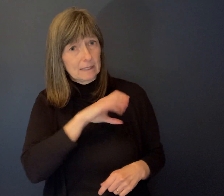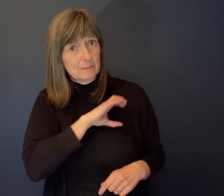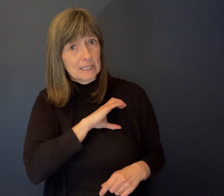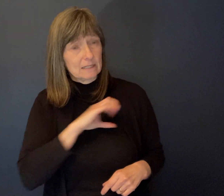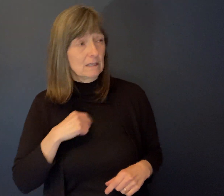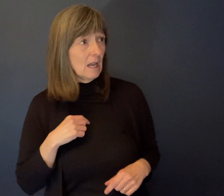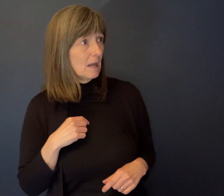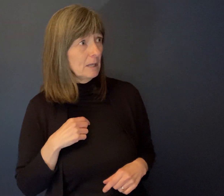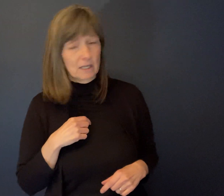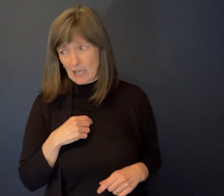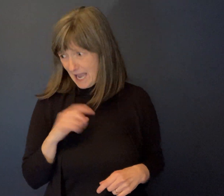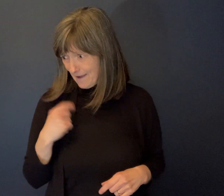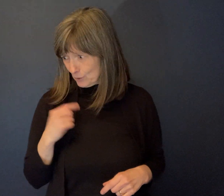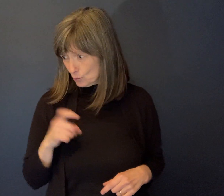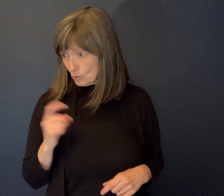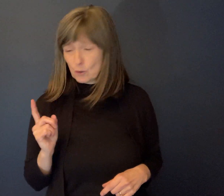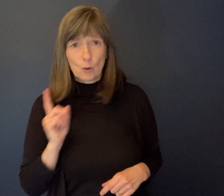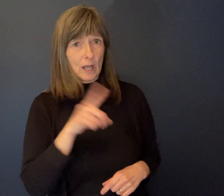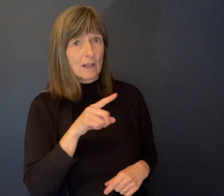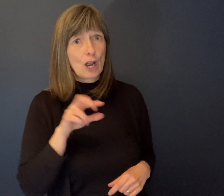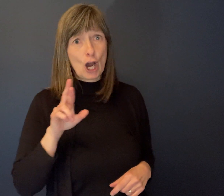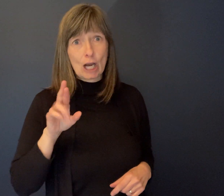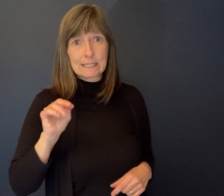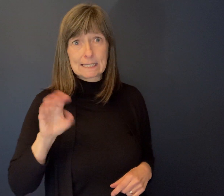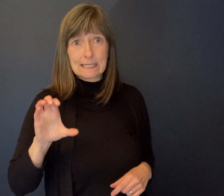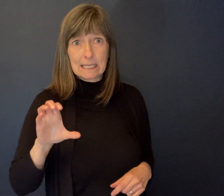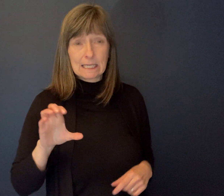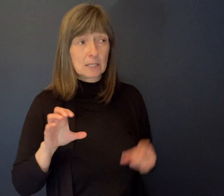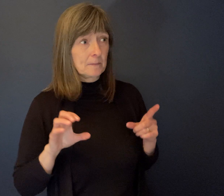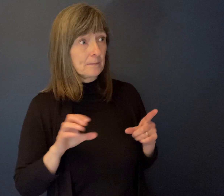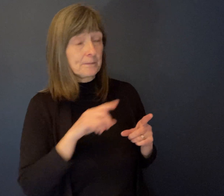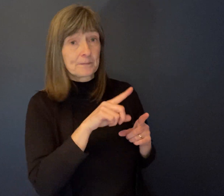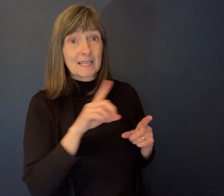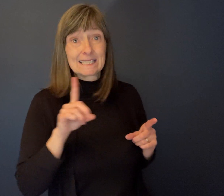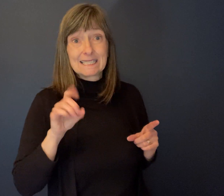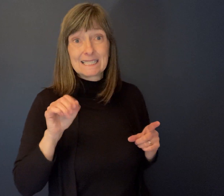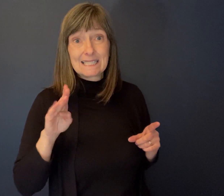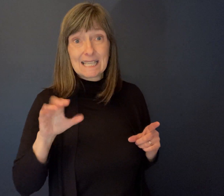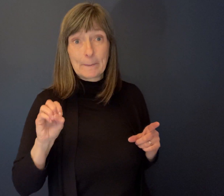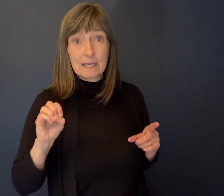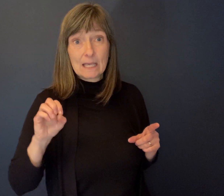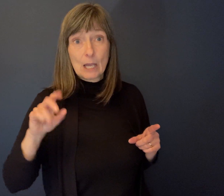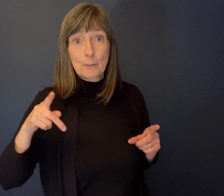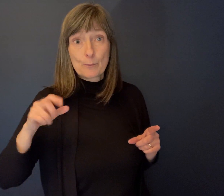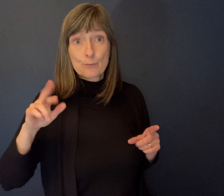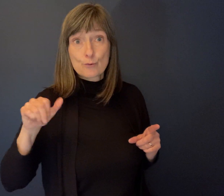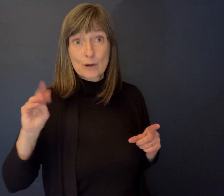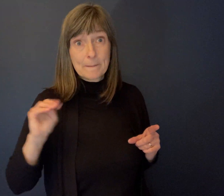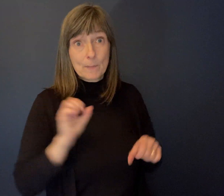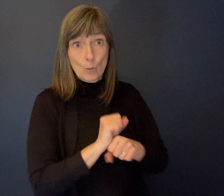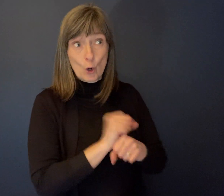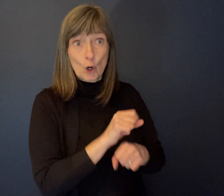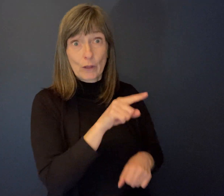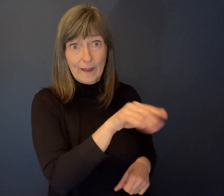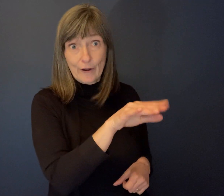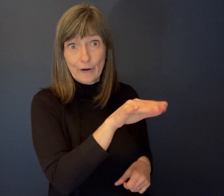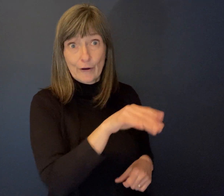go to Royal Newfoundland Constabulary where Debbie Prynne worked. And he's working. She was working there. So I go in and, uh,